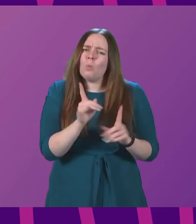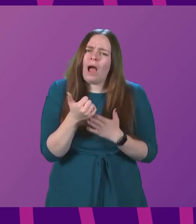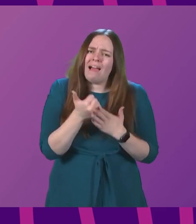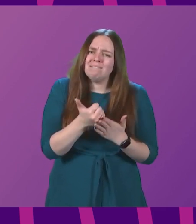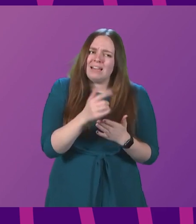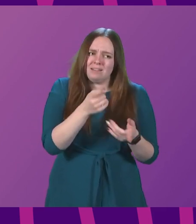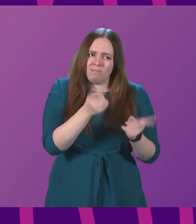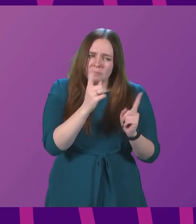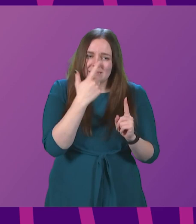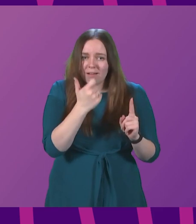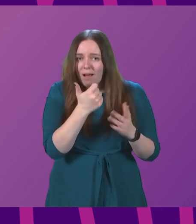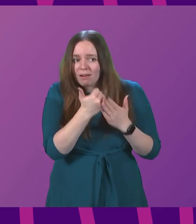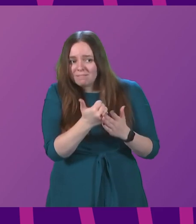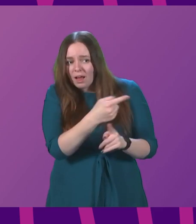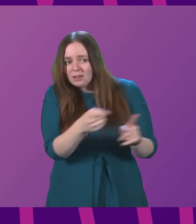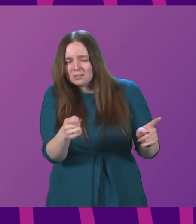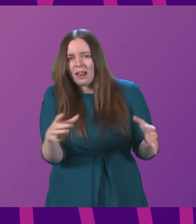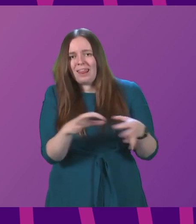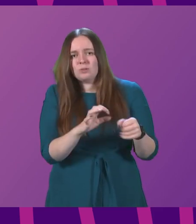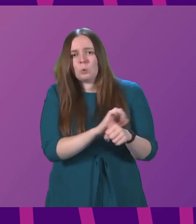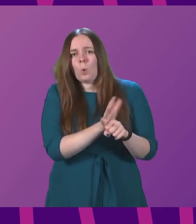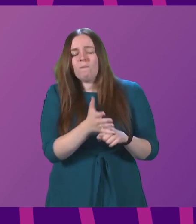Minister give to those people in light of COVID?